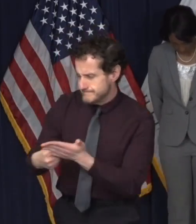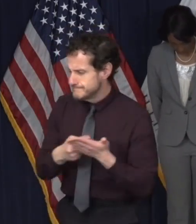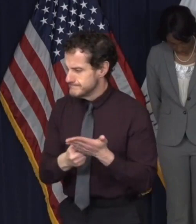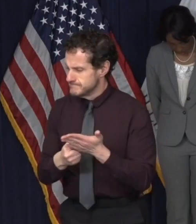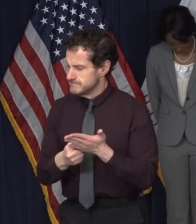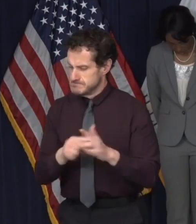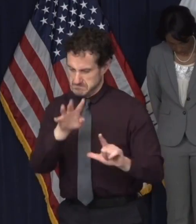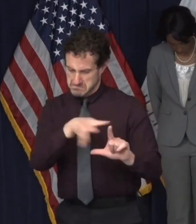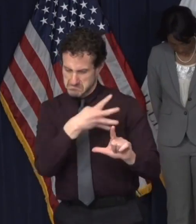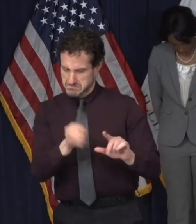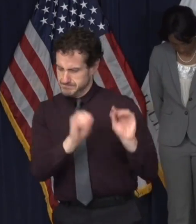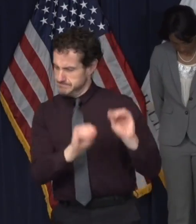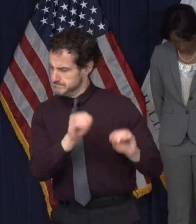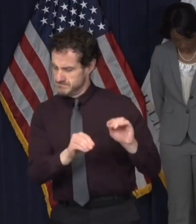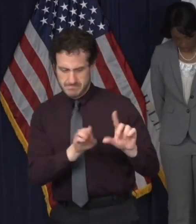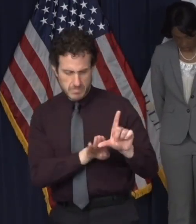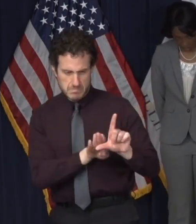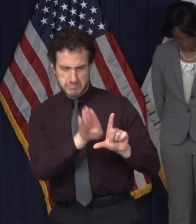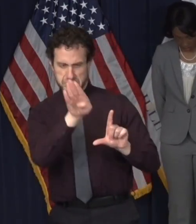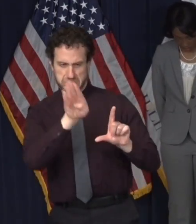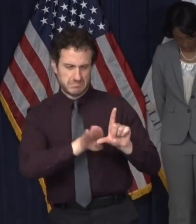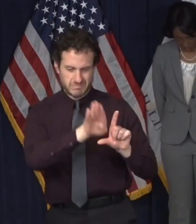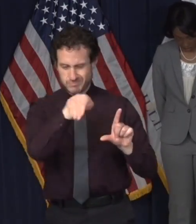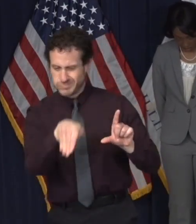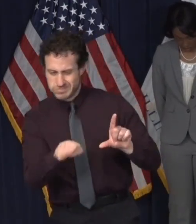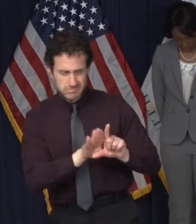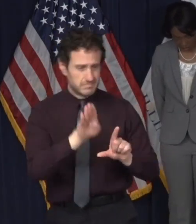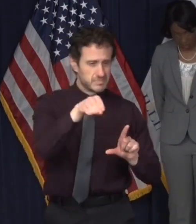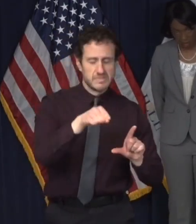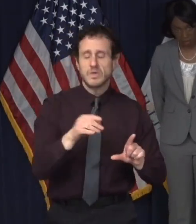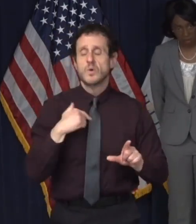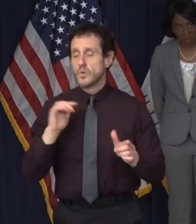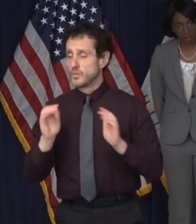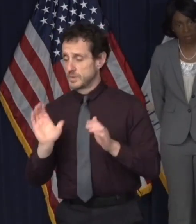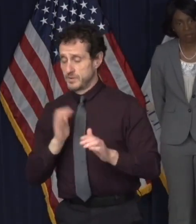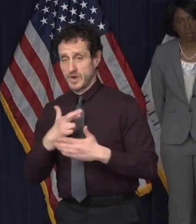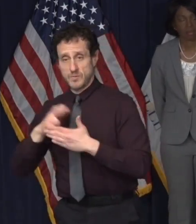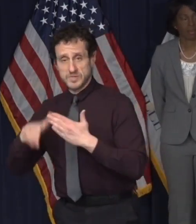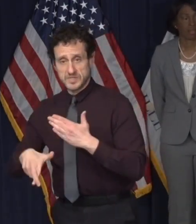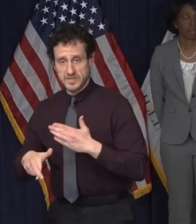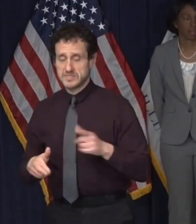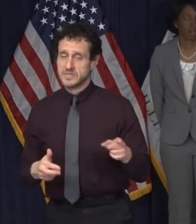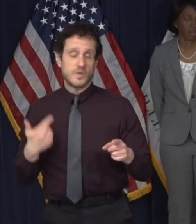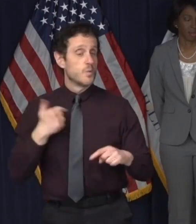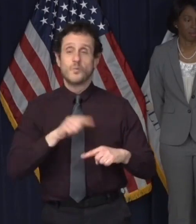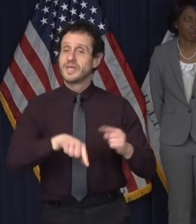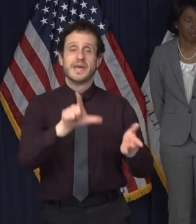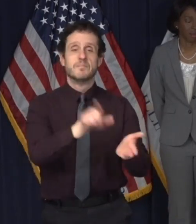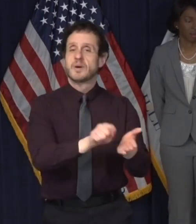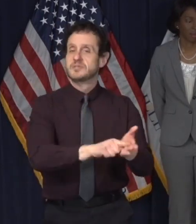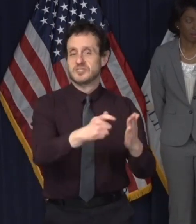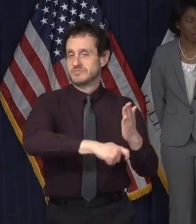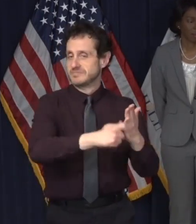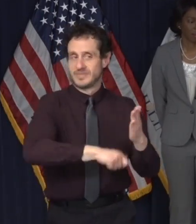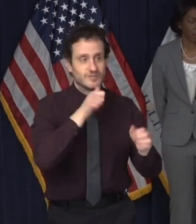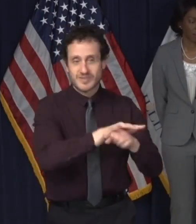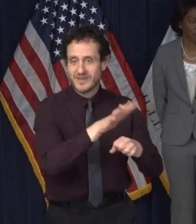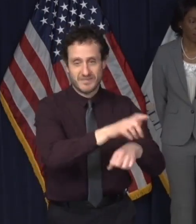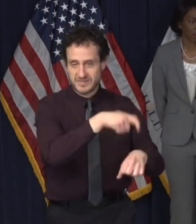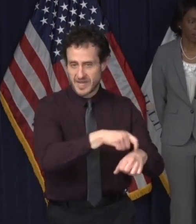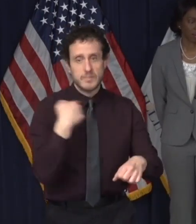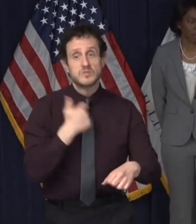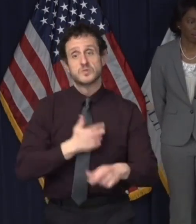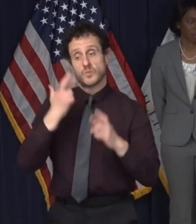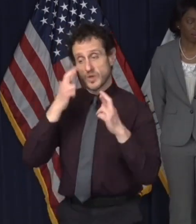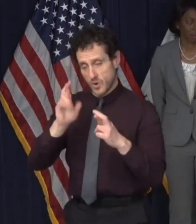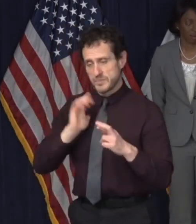We are comparing our results in a double-blind way. We can't do peer review because there's not enough time. So what we hope to achieve